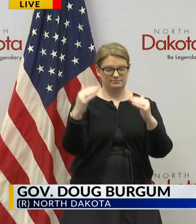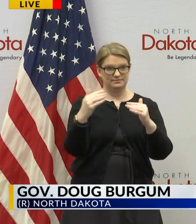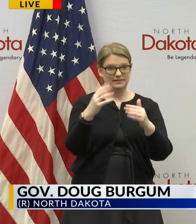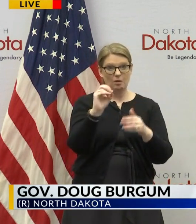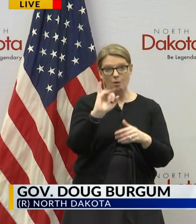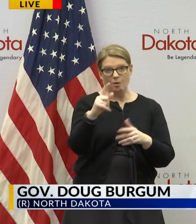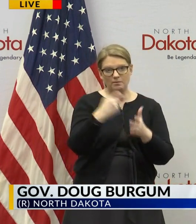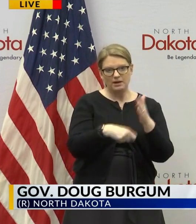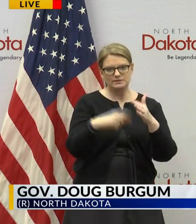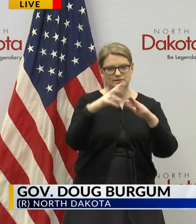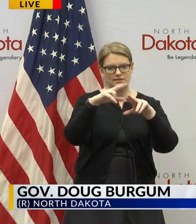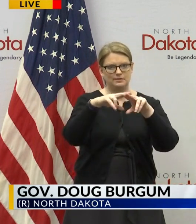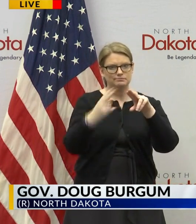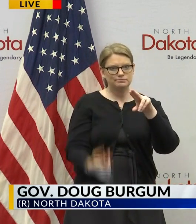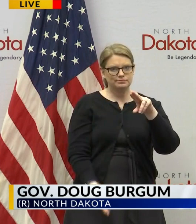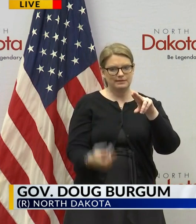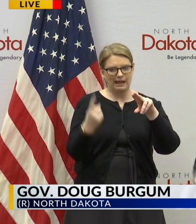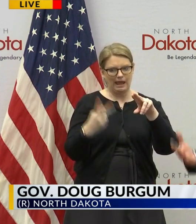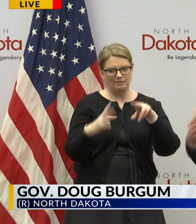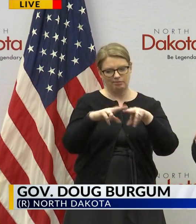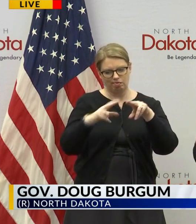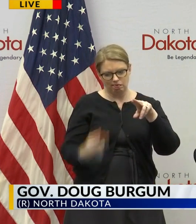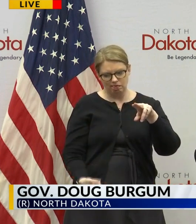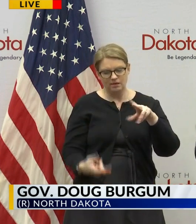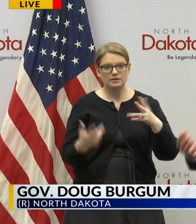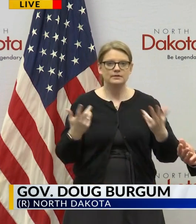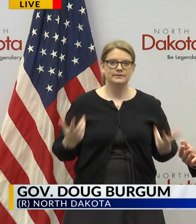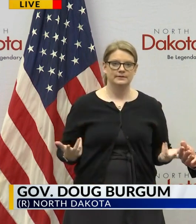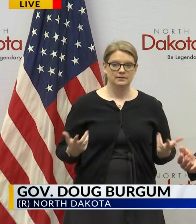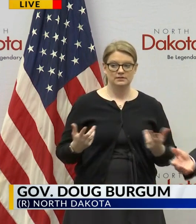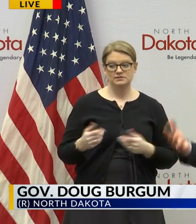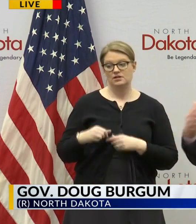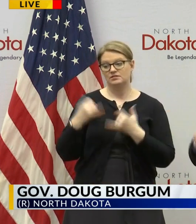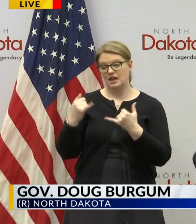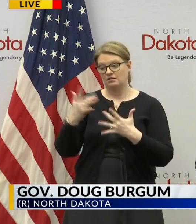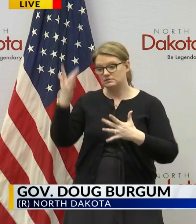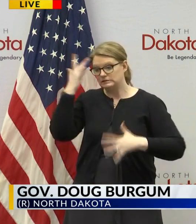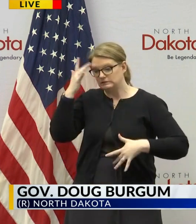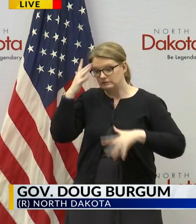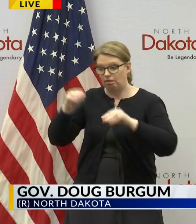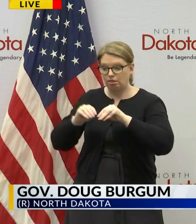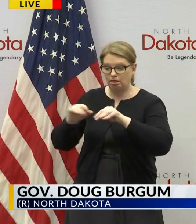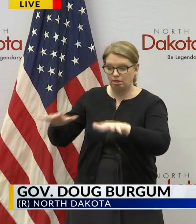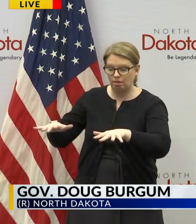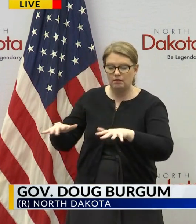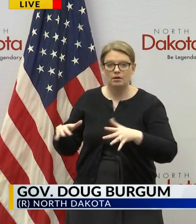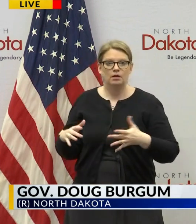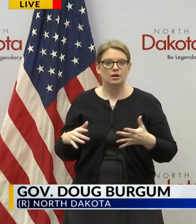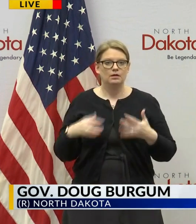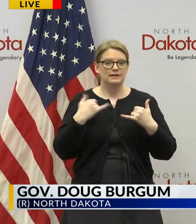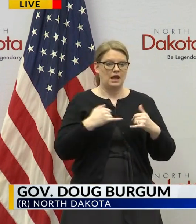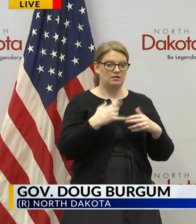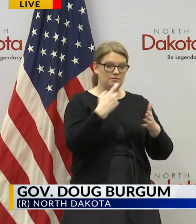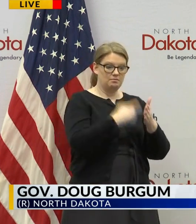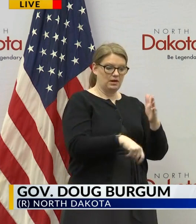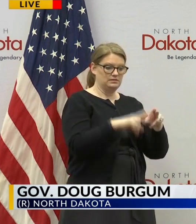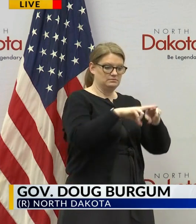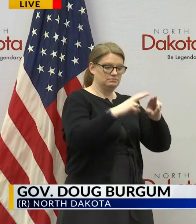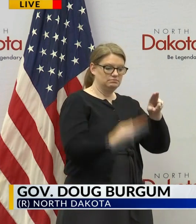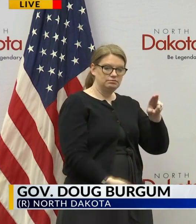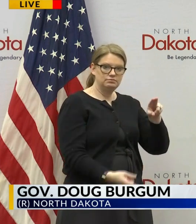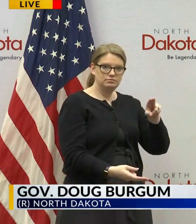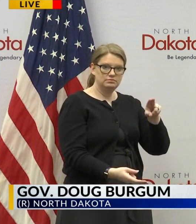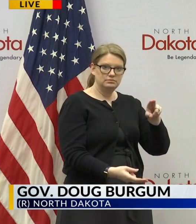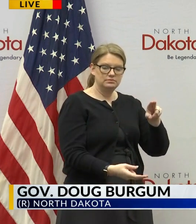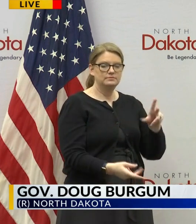of oil prices and so as a fallout of the global pandemic we're seeing a drop in price but that drop in